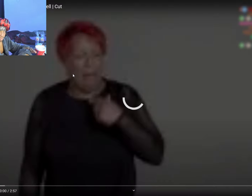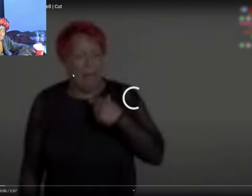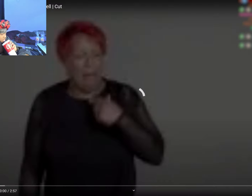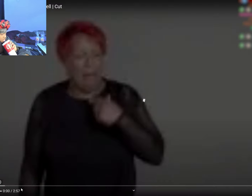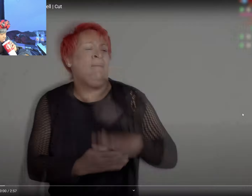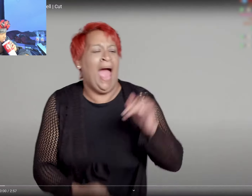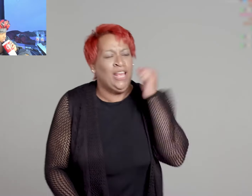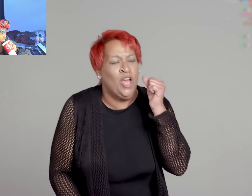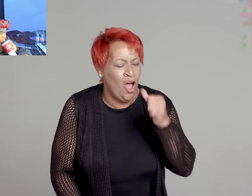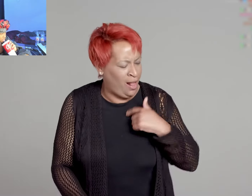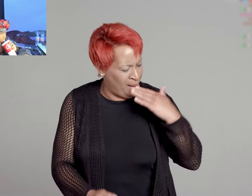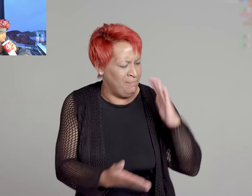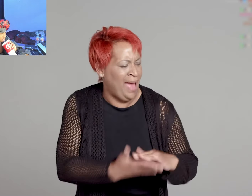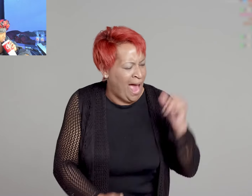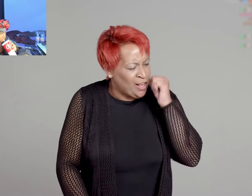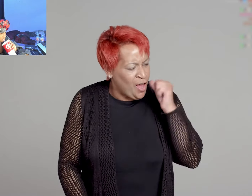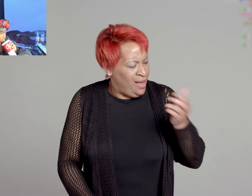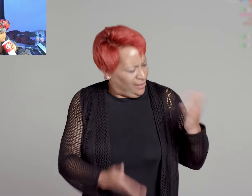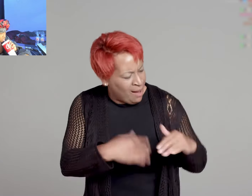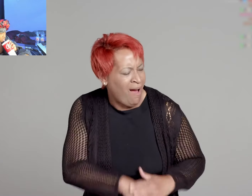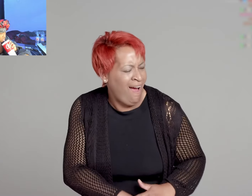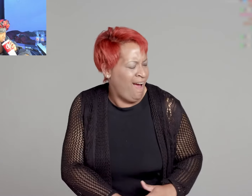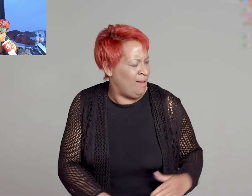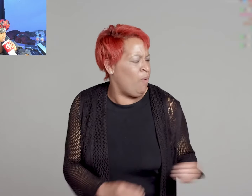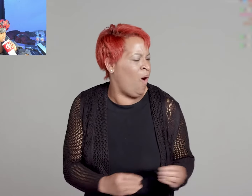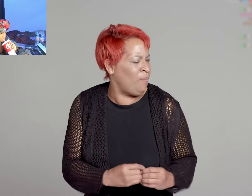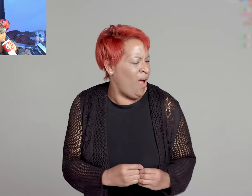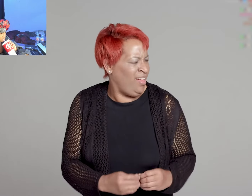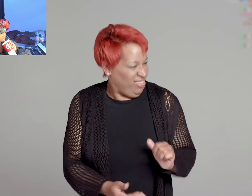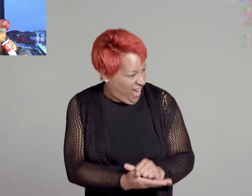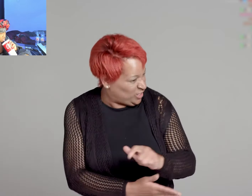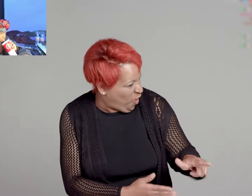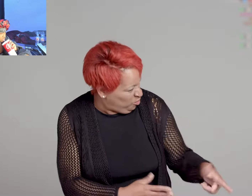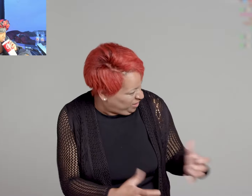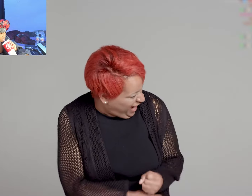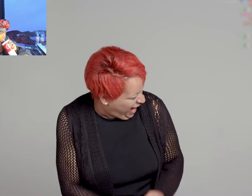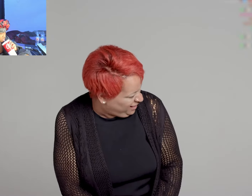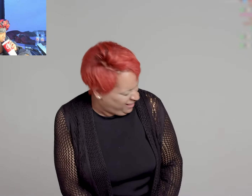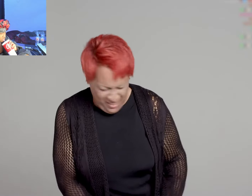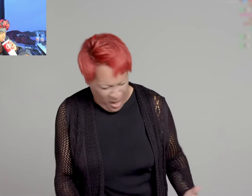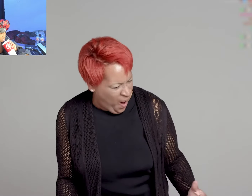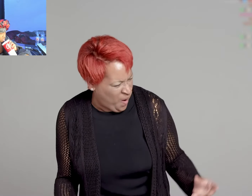I'm a bad girl. Come on. Give it to me. Is that all you got? Come on